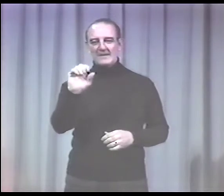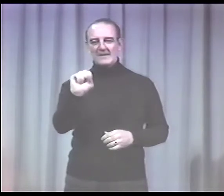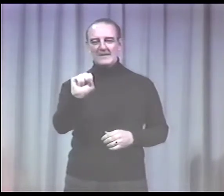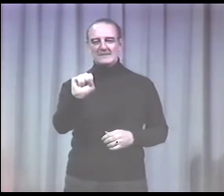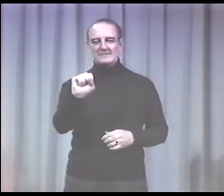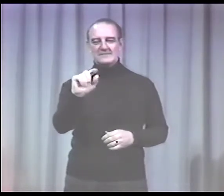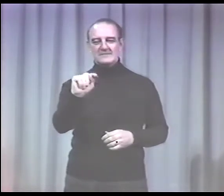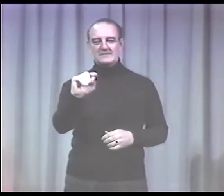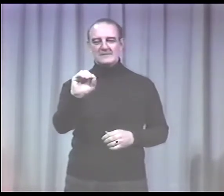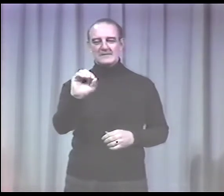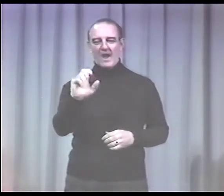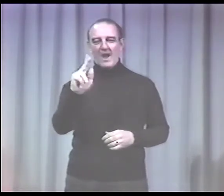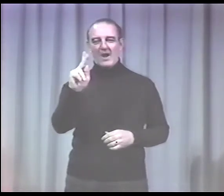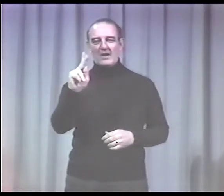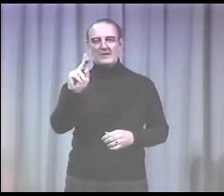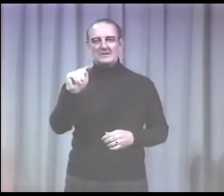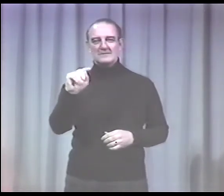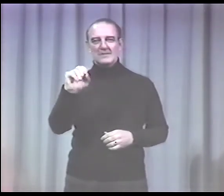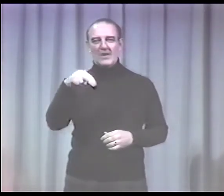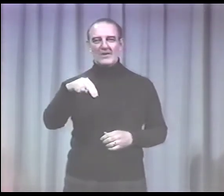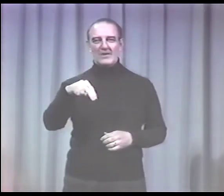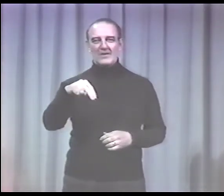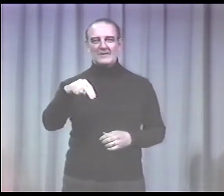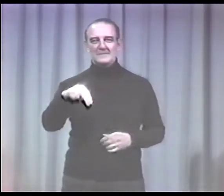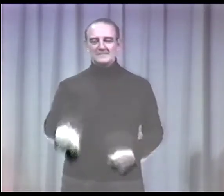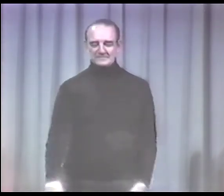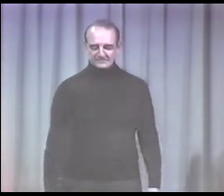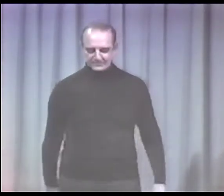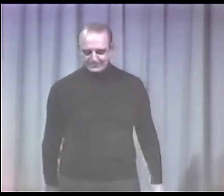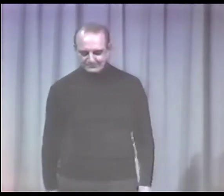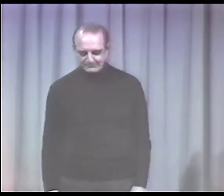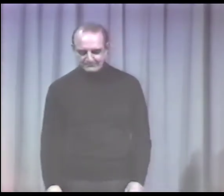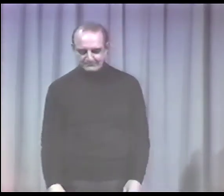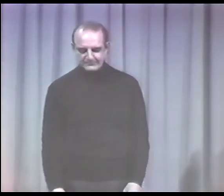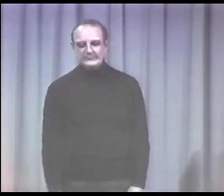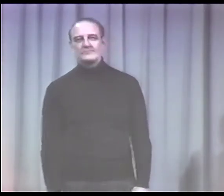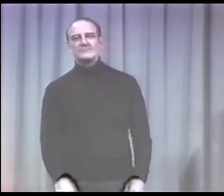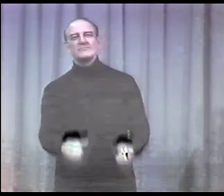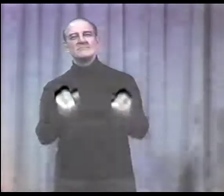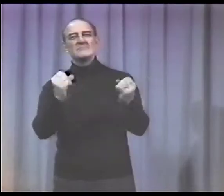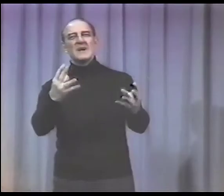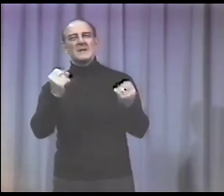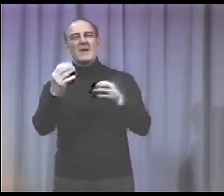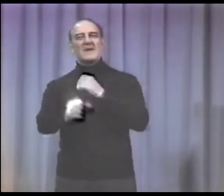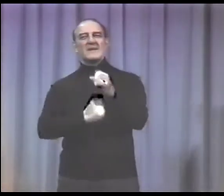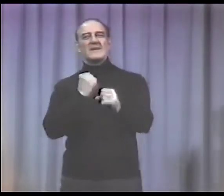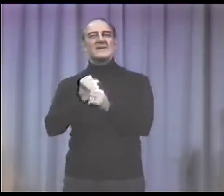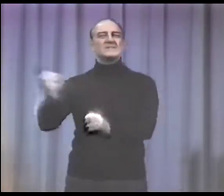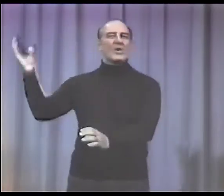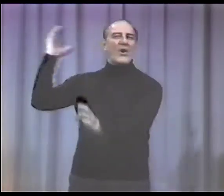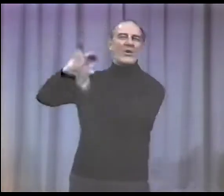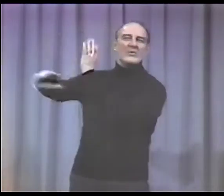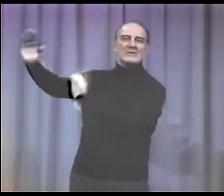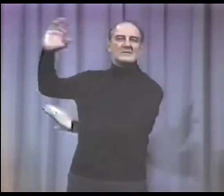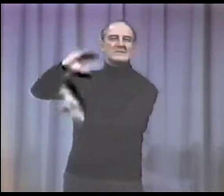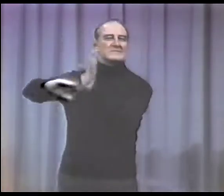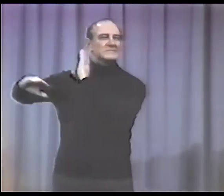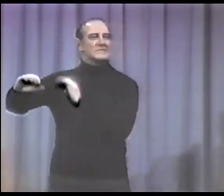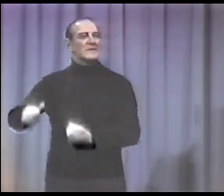By Frank Stockton Many,